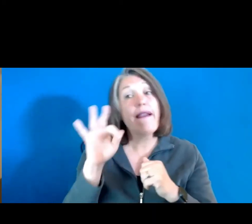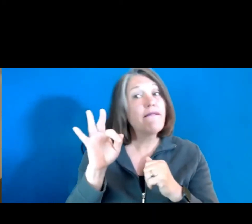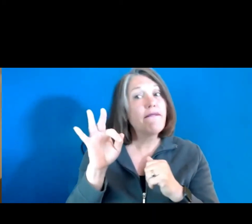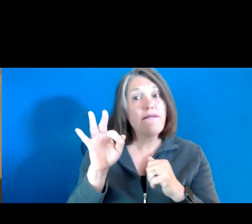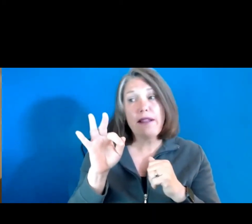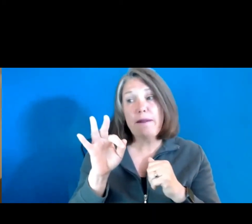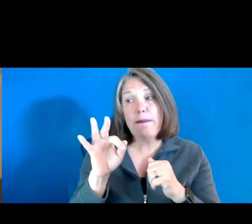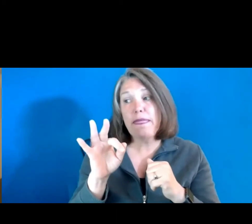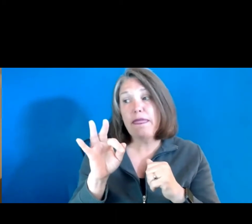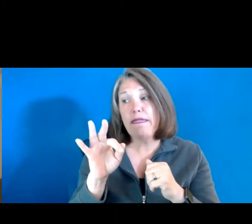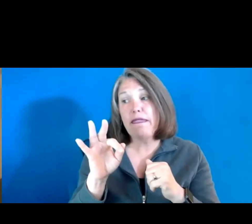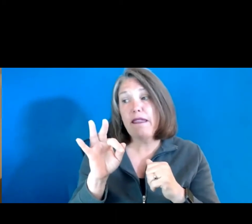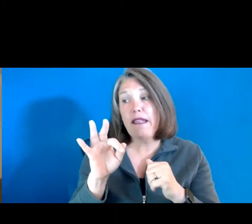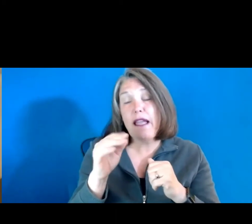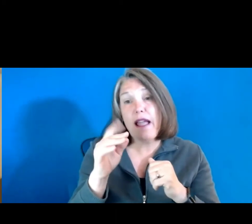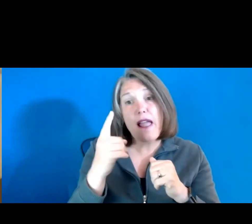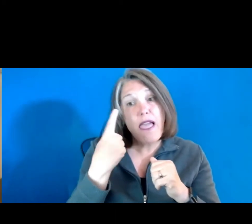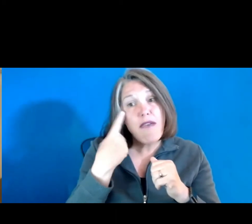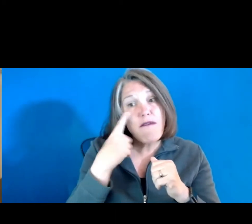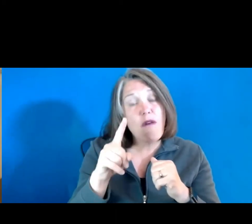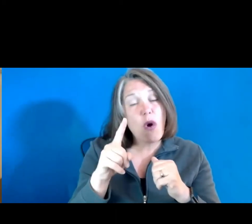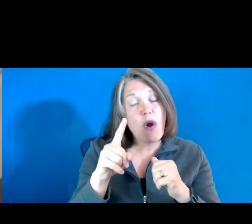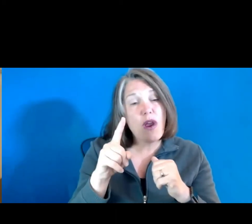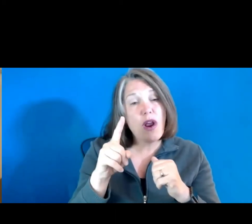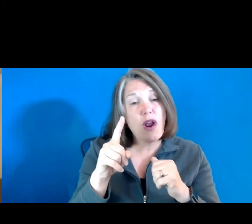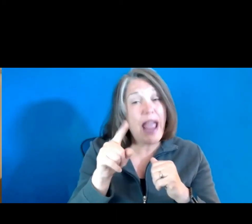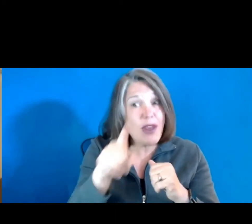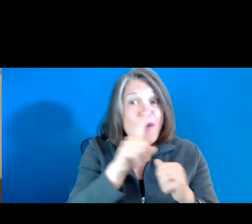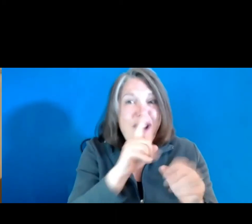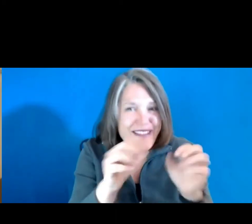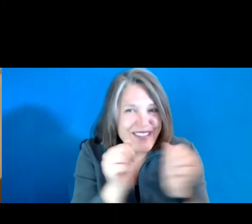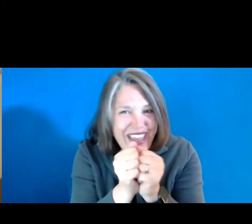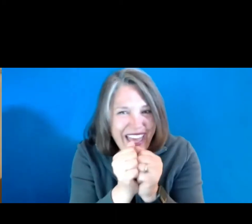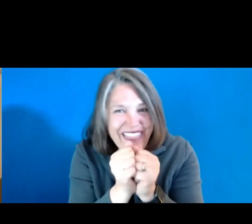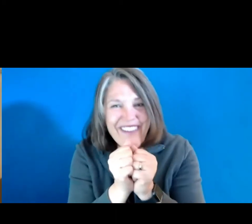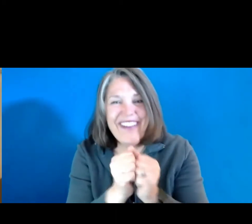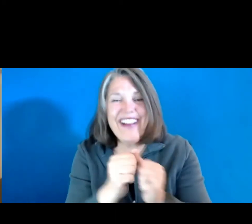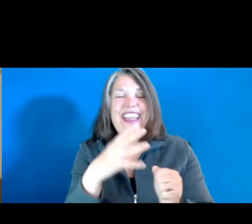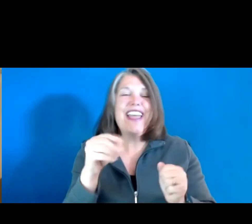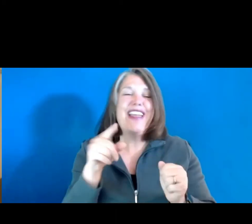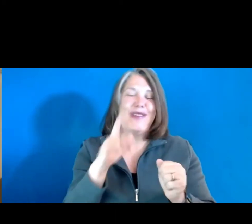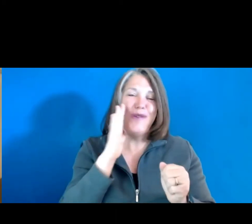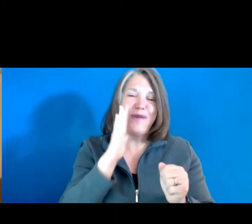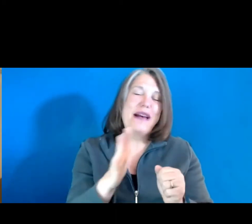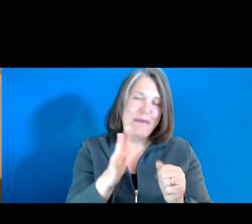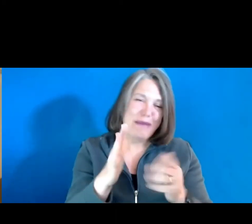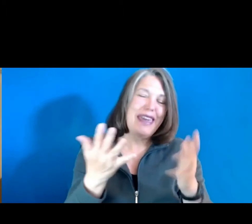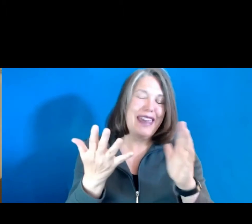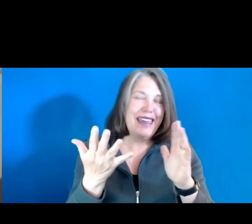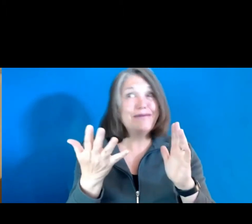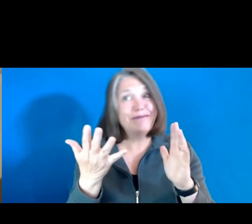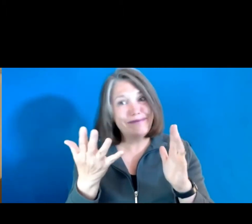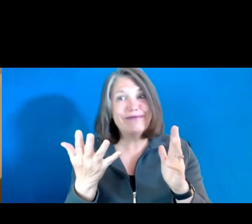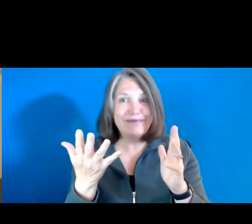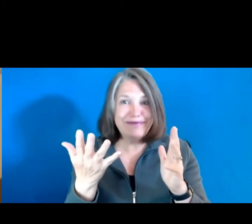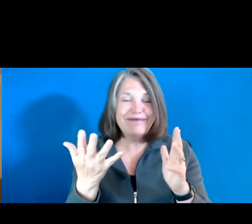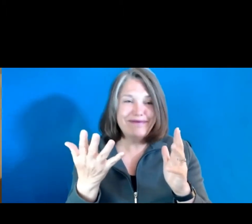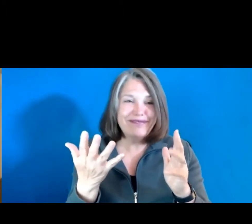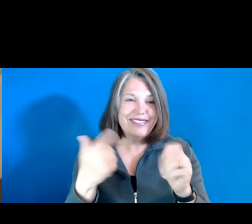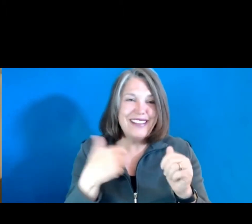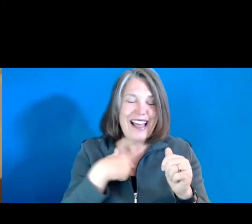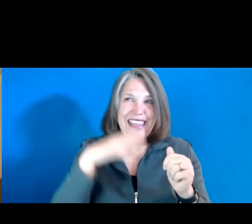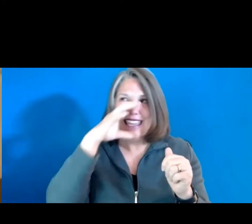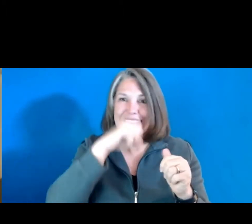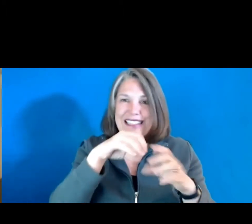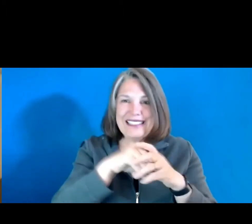whatever the, and you are together, and you will be essentially in, I suppose, in the